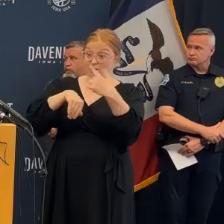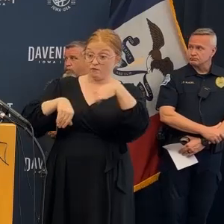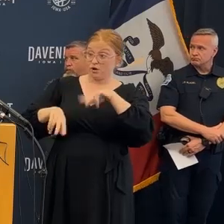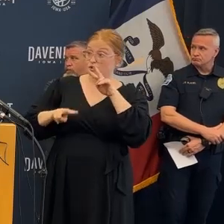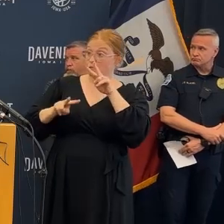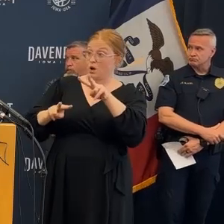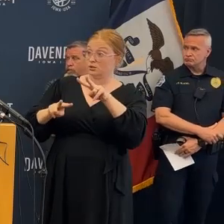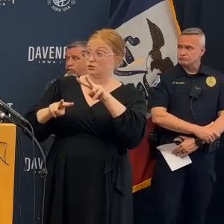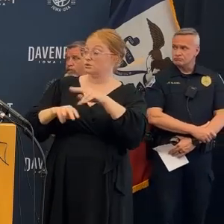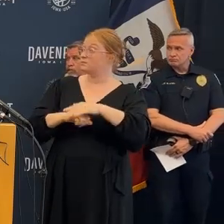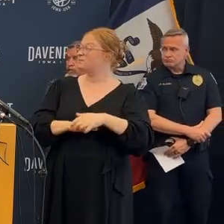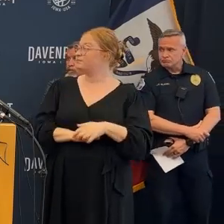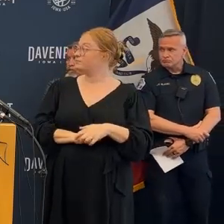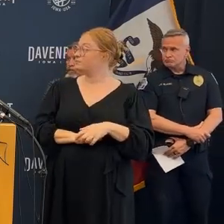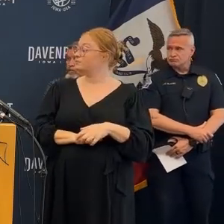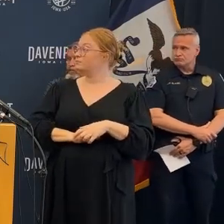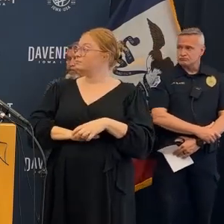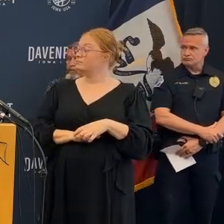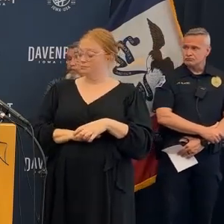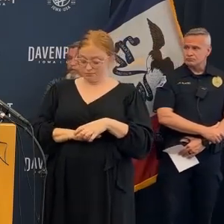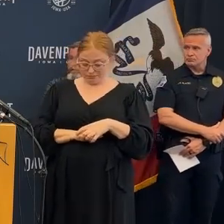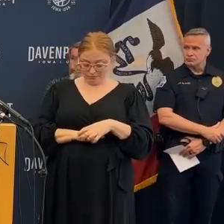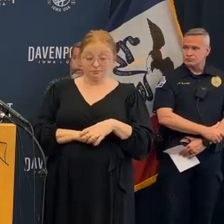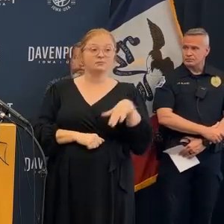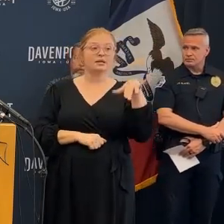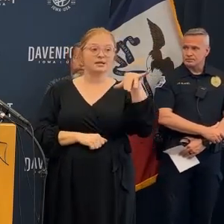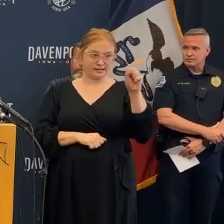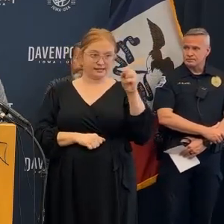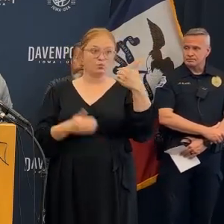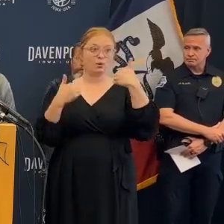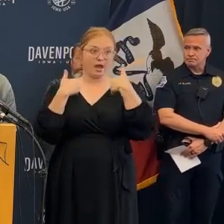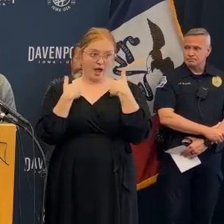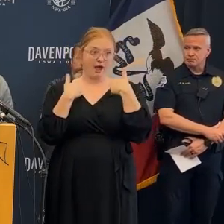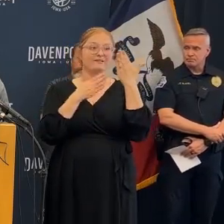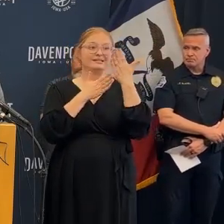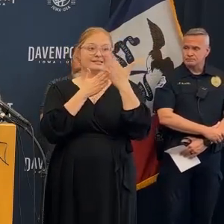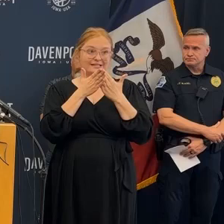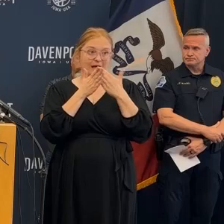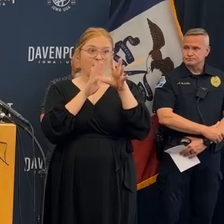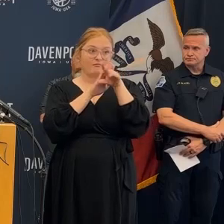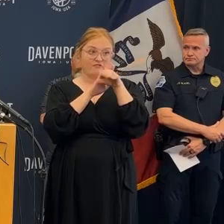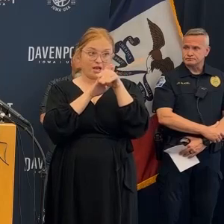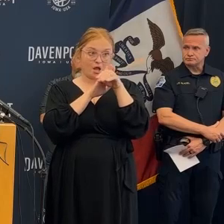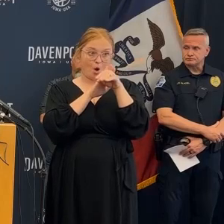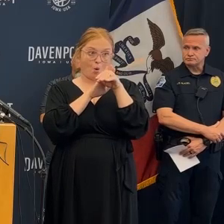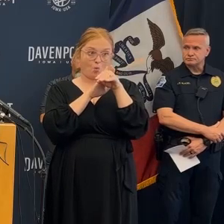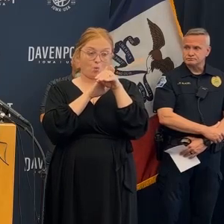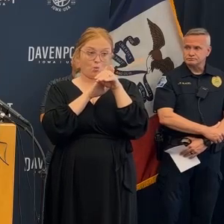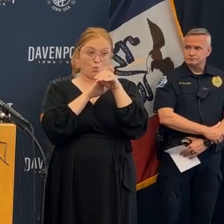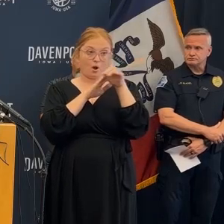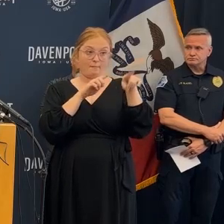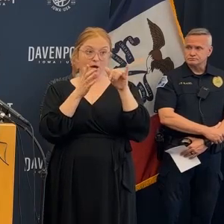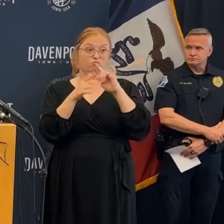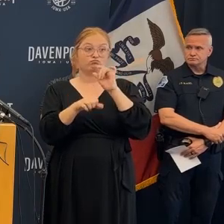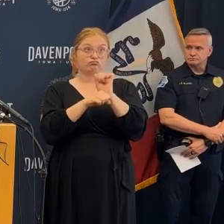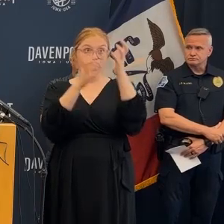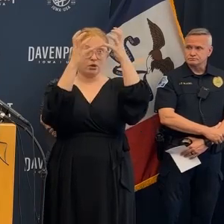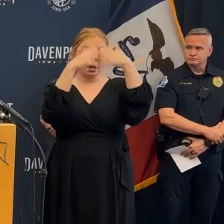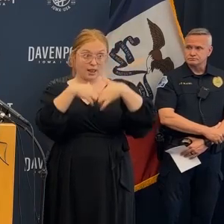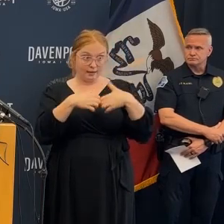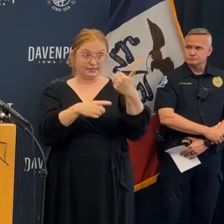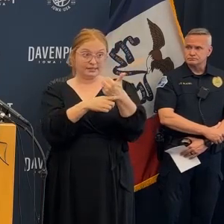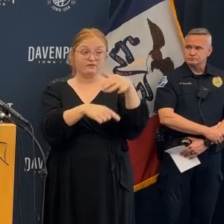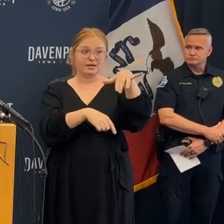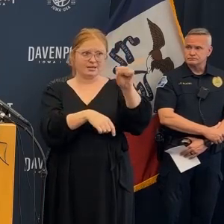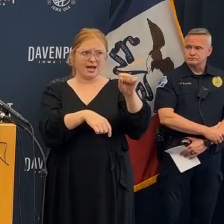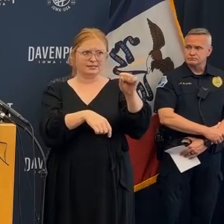one more because you've been holding your hand then we're done do you guys have surveillance video of the actual collapse when it